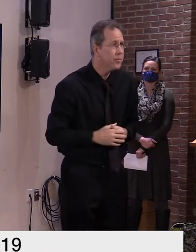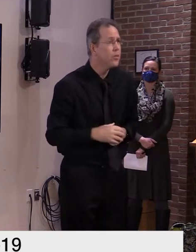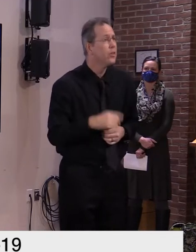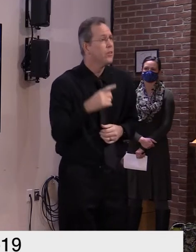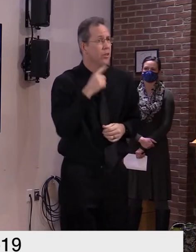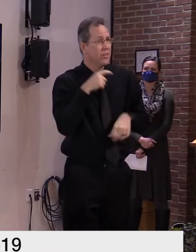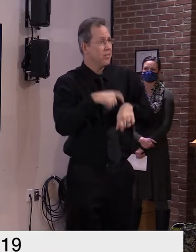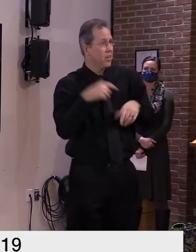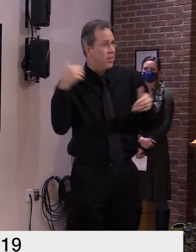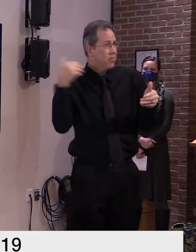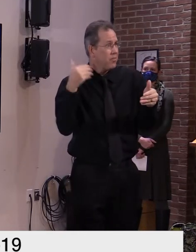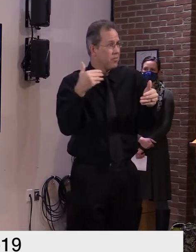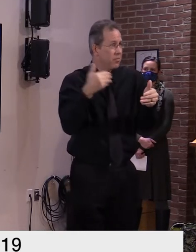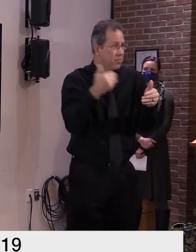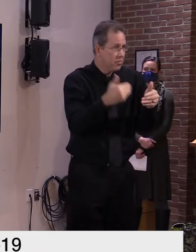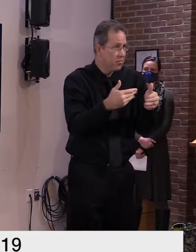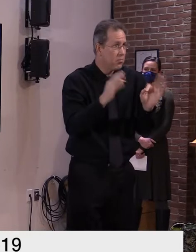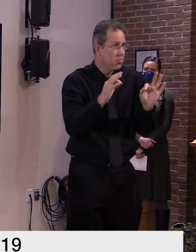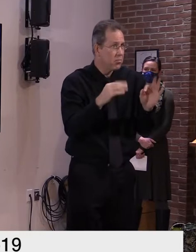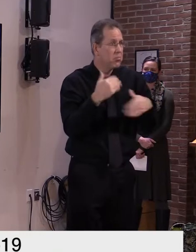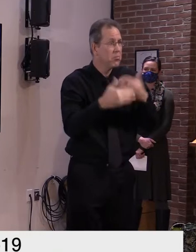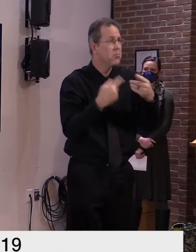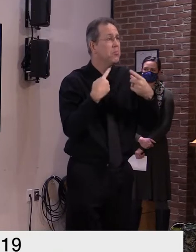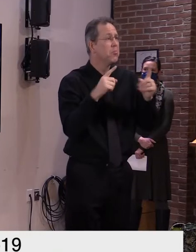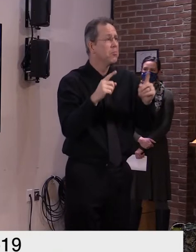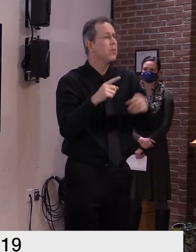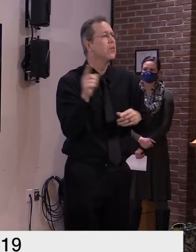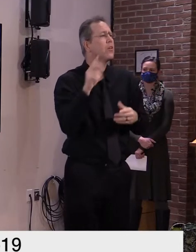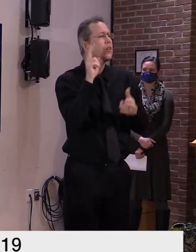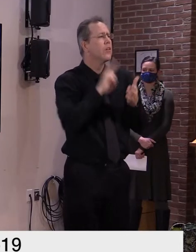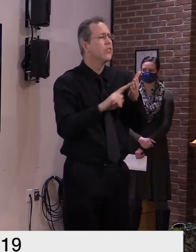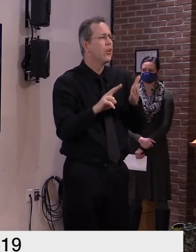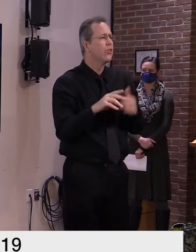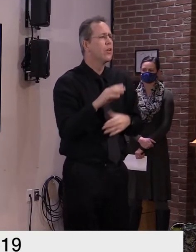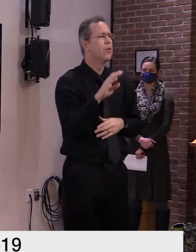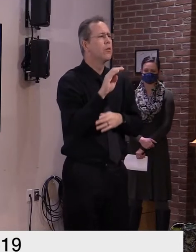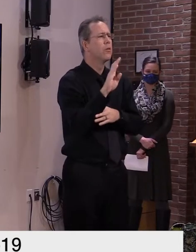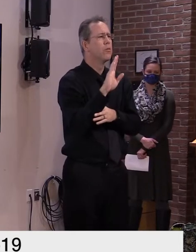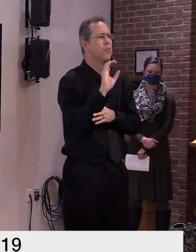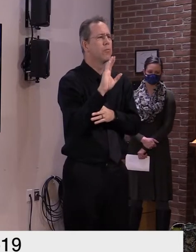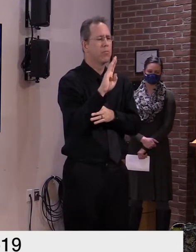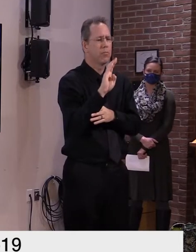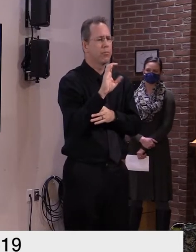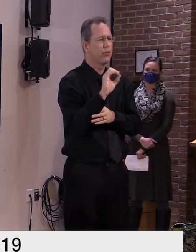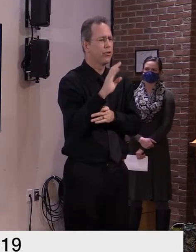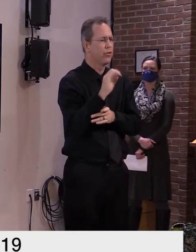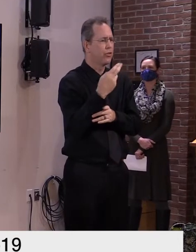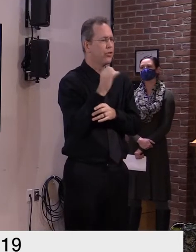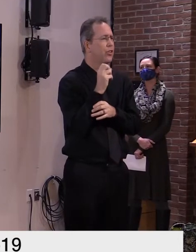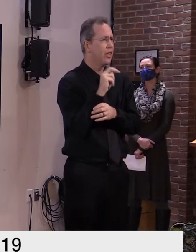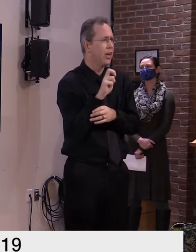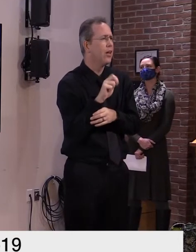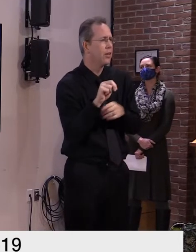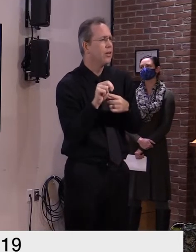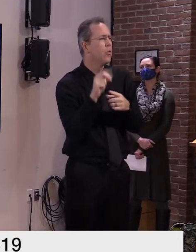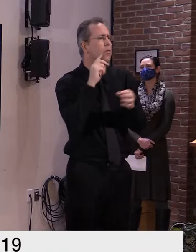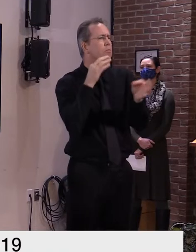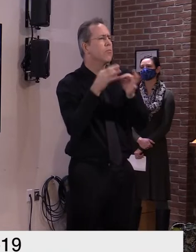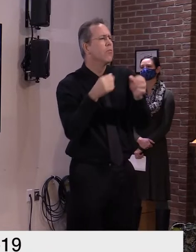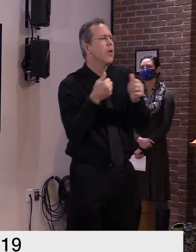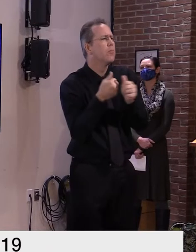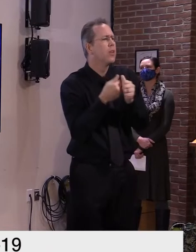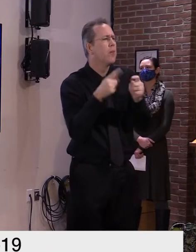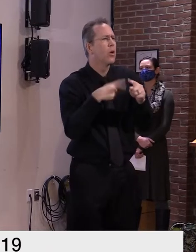now turn it over to deputy secretary boucher who has an update on our career technical centers and how they're managing with